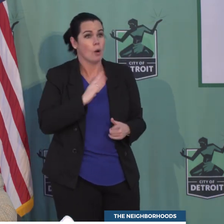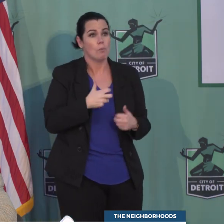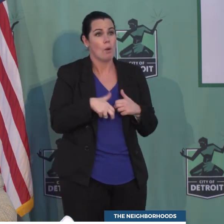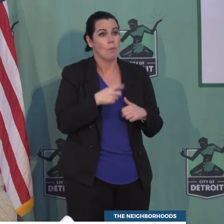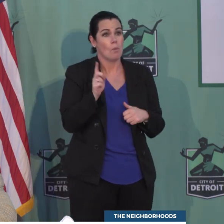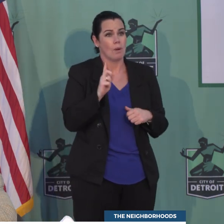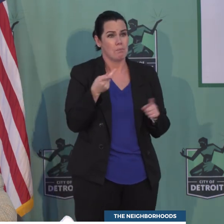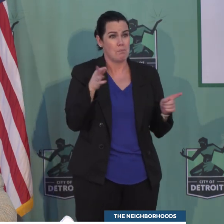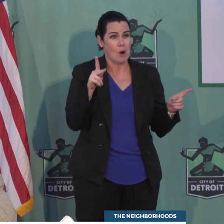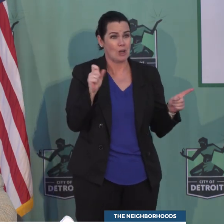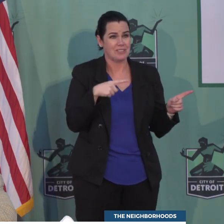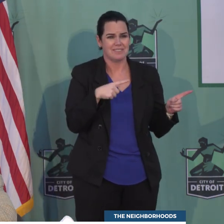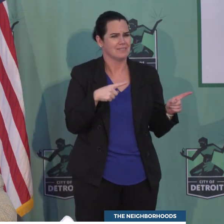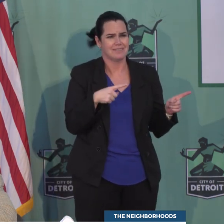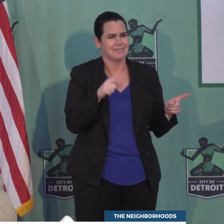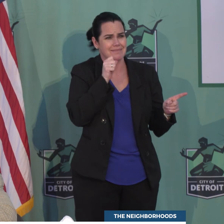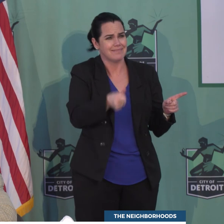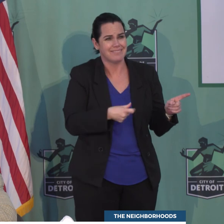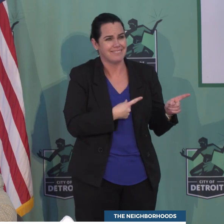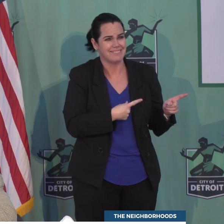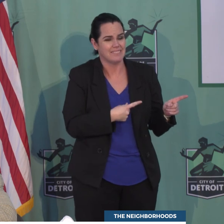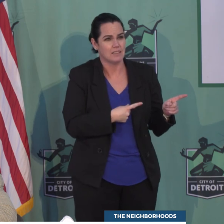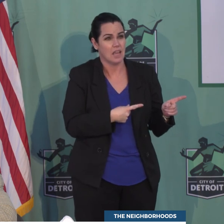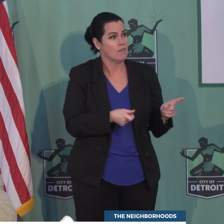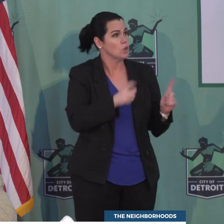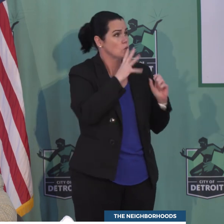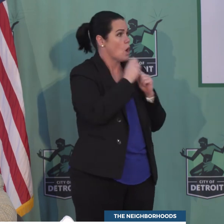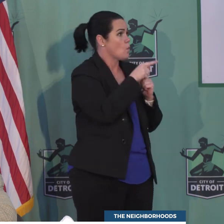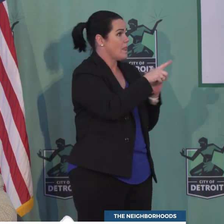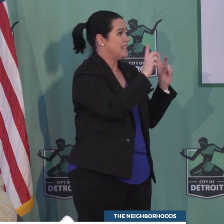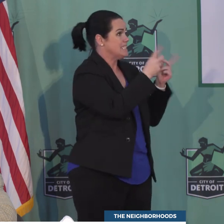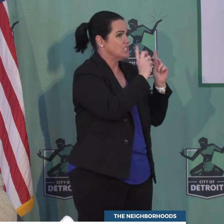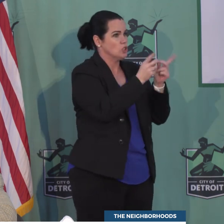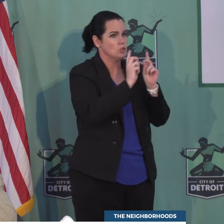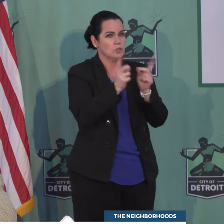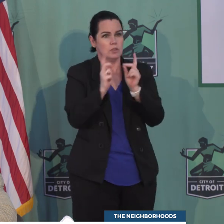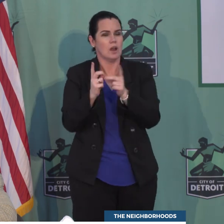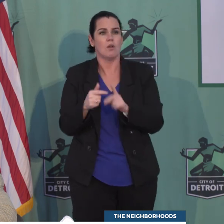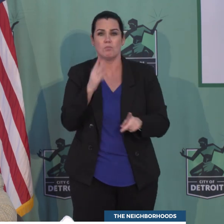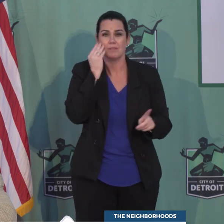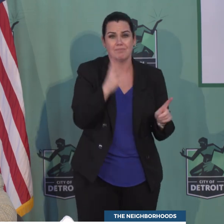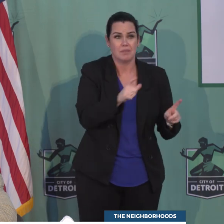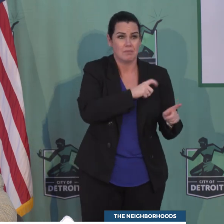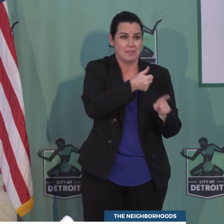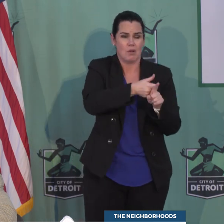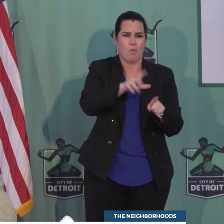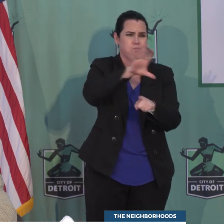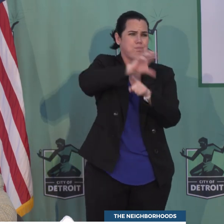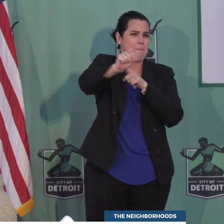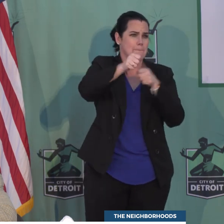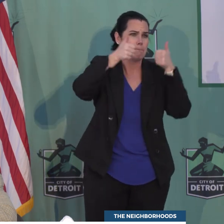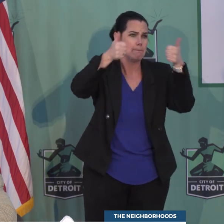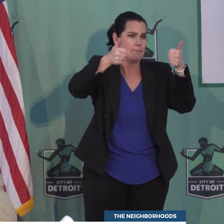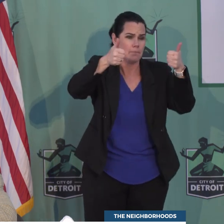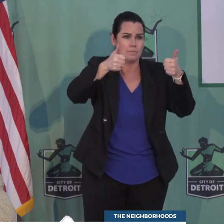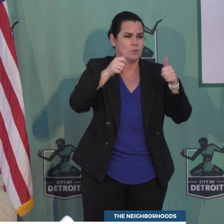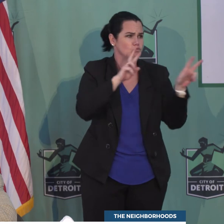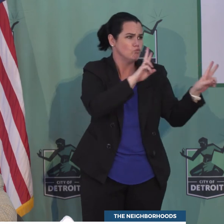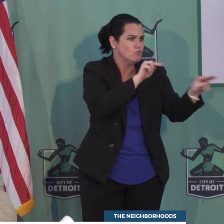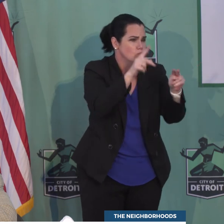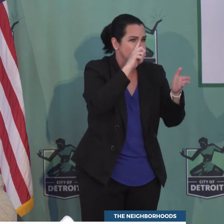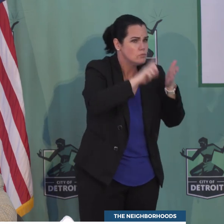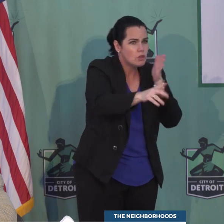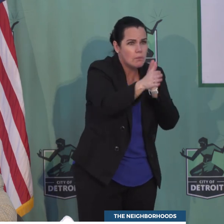In fact, I talked to all of the district managers today. The police are doing an outstanding job of patrolling the